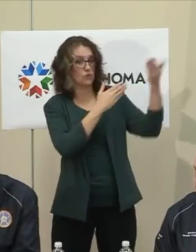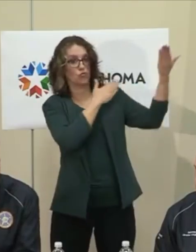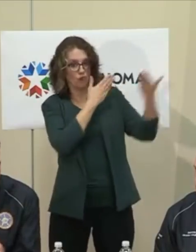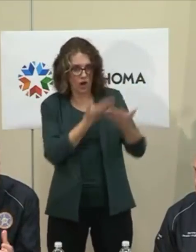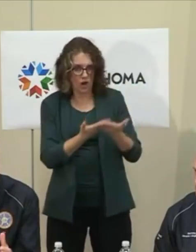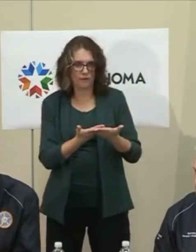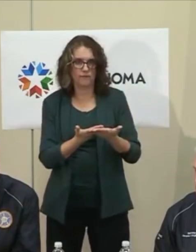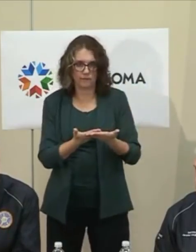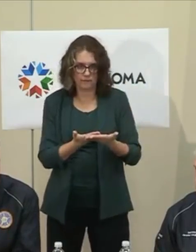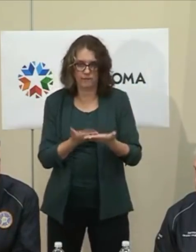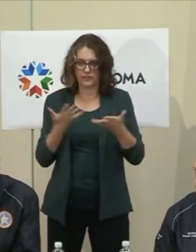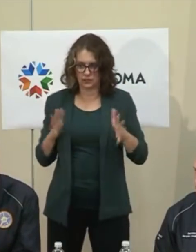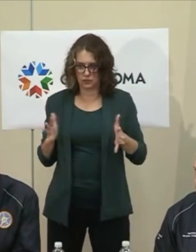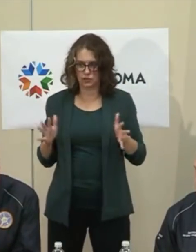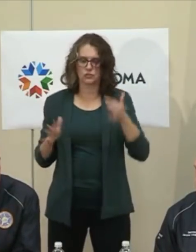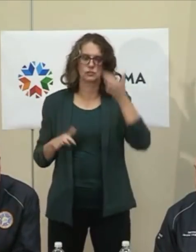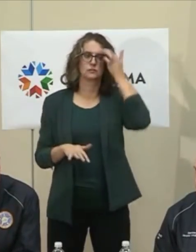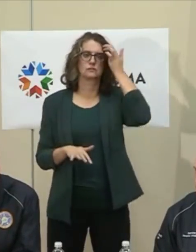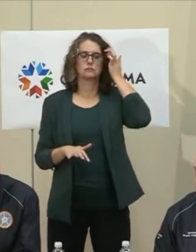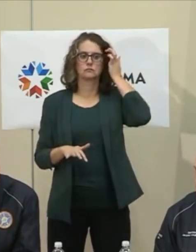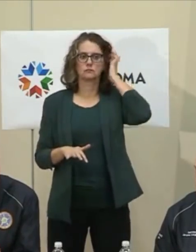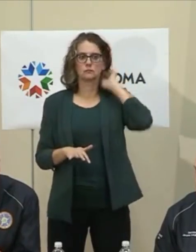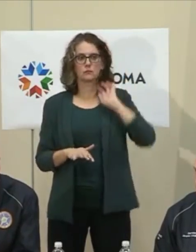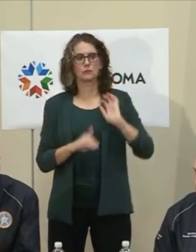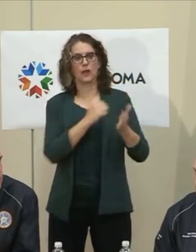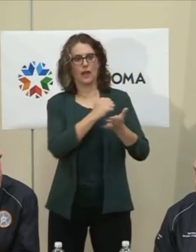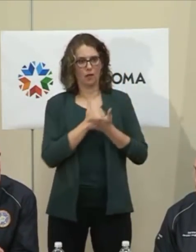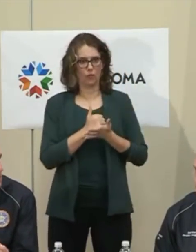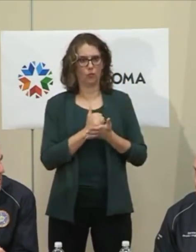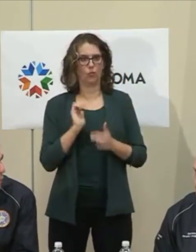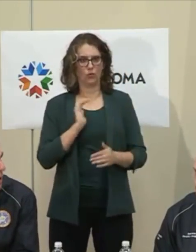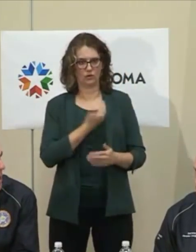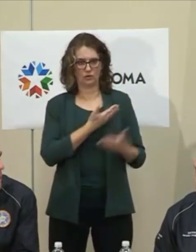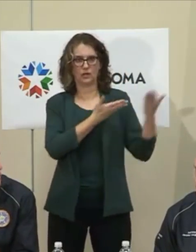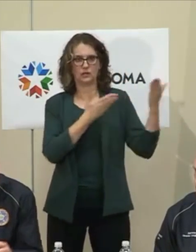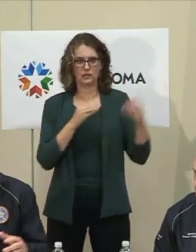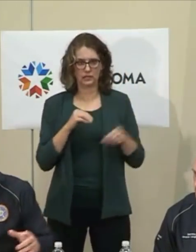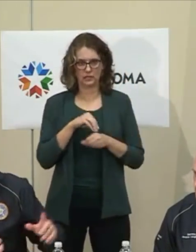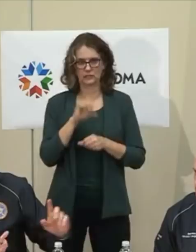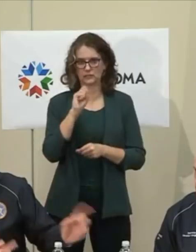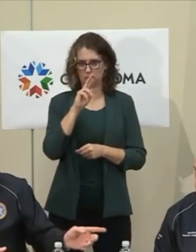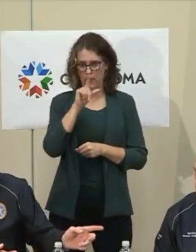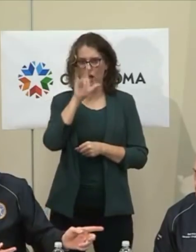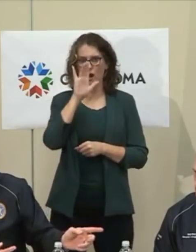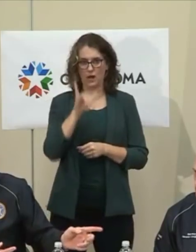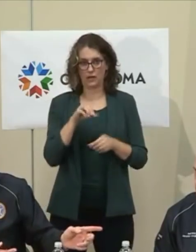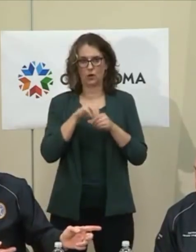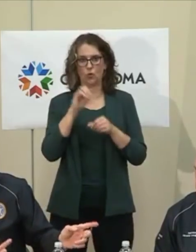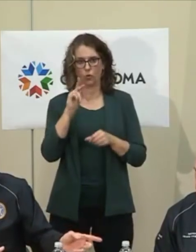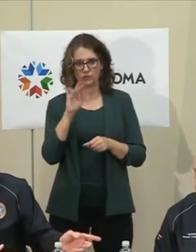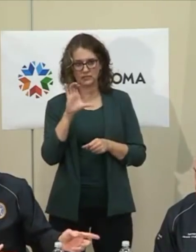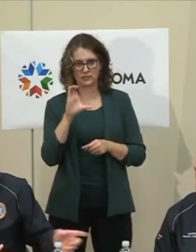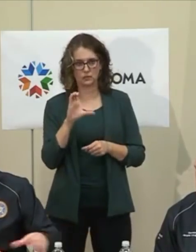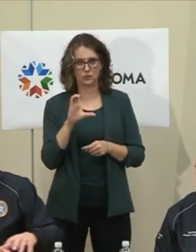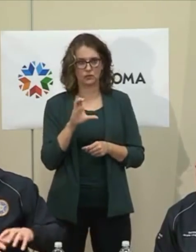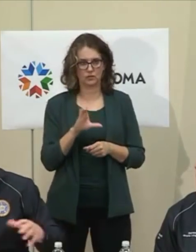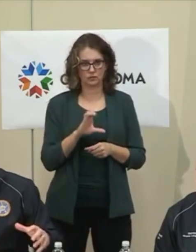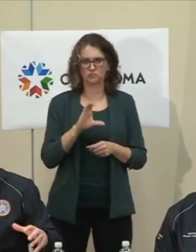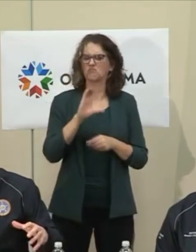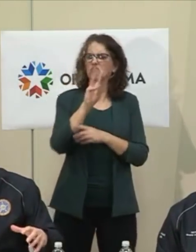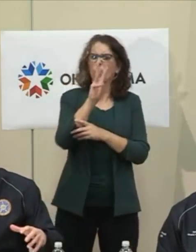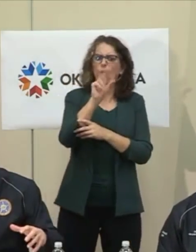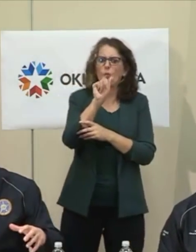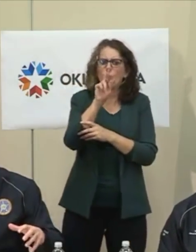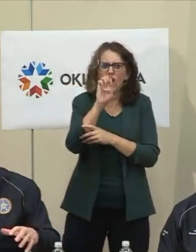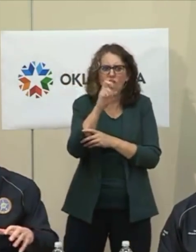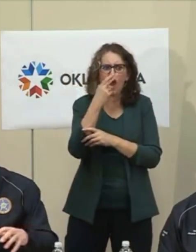help with our overall supply. It's in Oklahoma City. It's at a warehouse. It's under Dr. Schramm. She's in